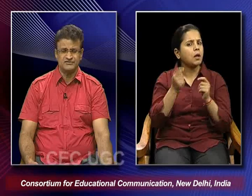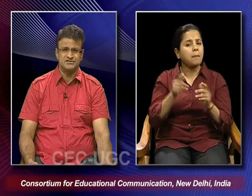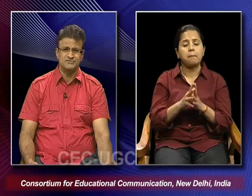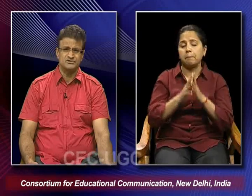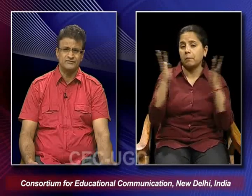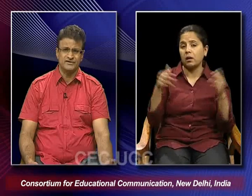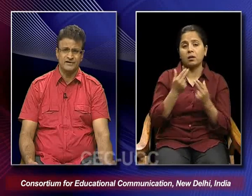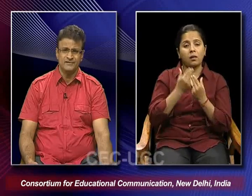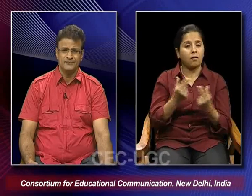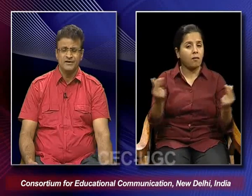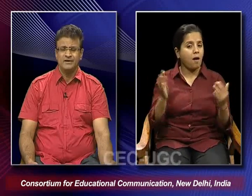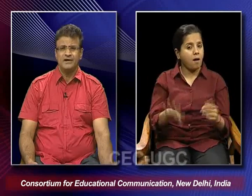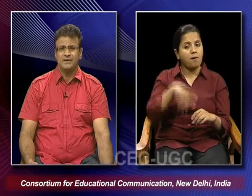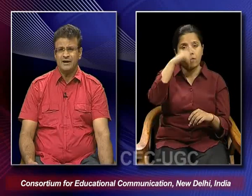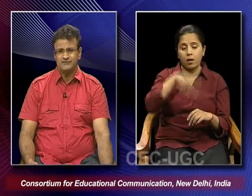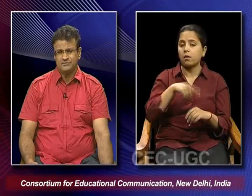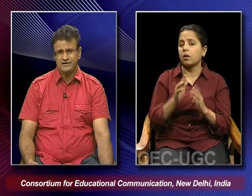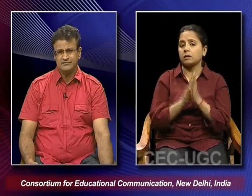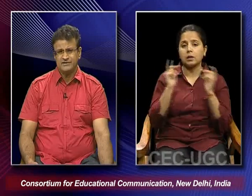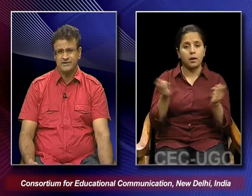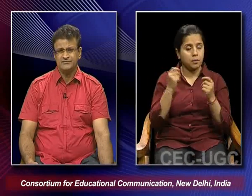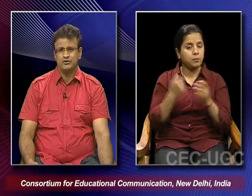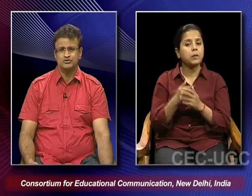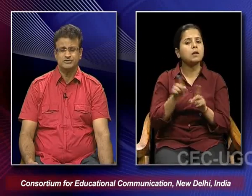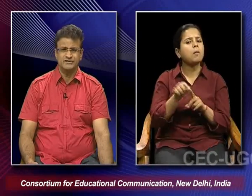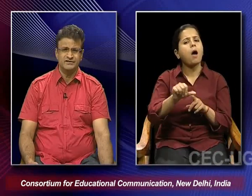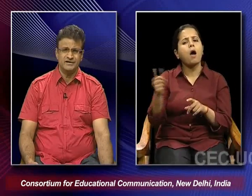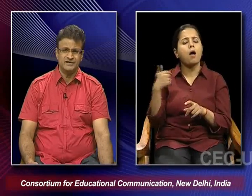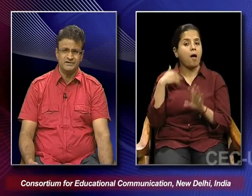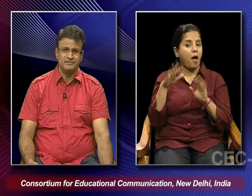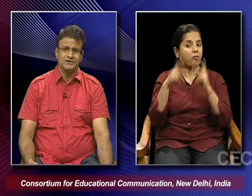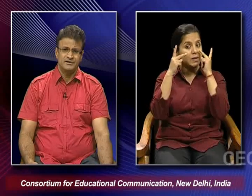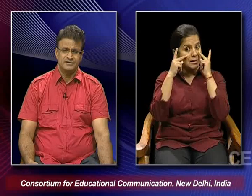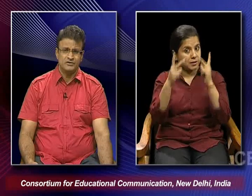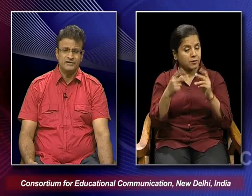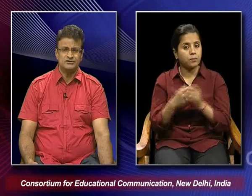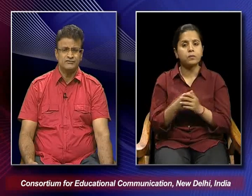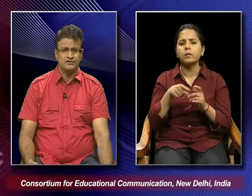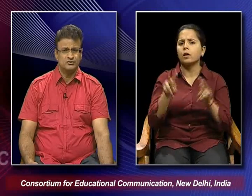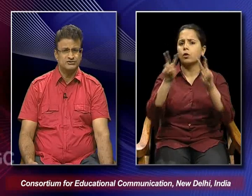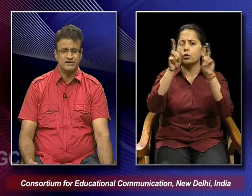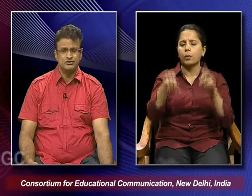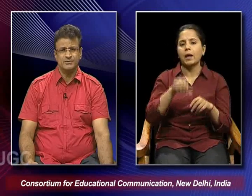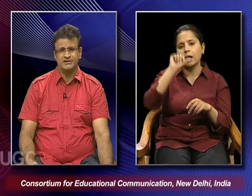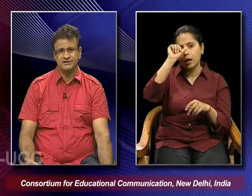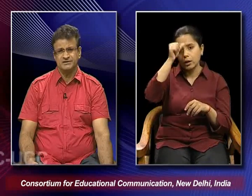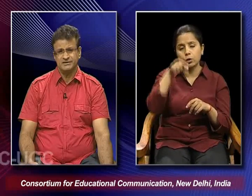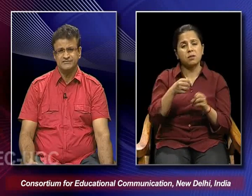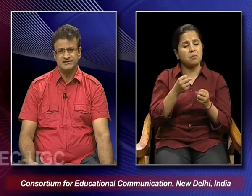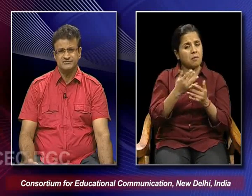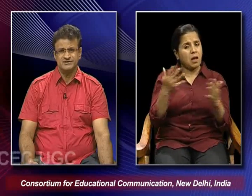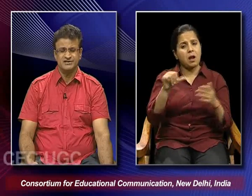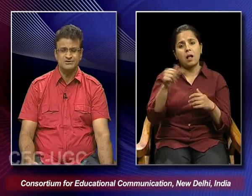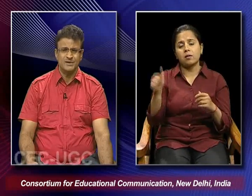biggest festivals of India. Apart from that we have also seen that in the context of Hindus there are so many other